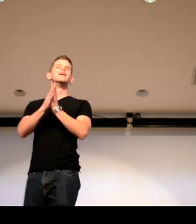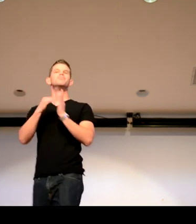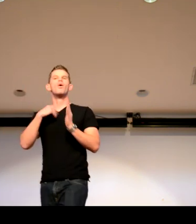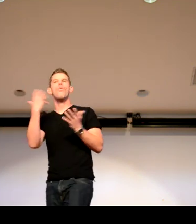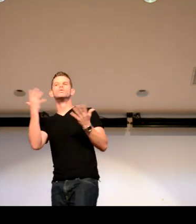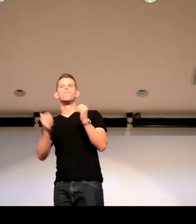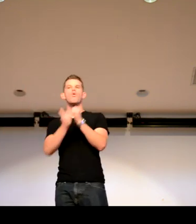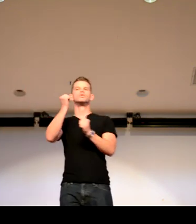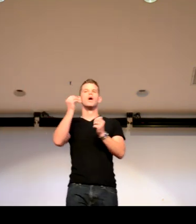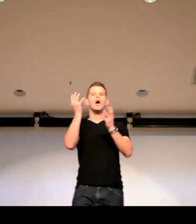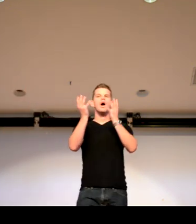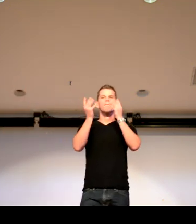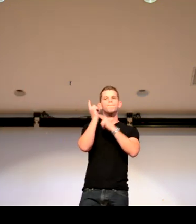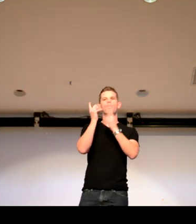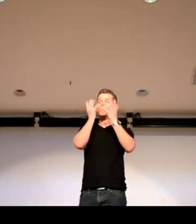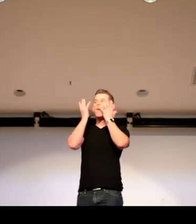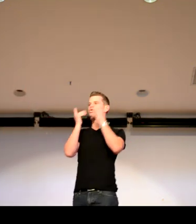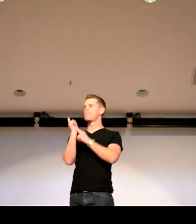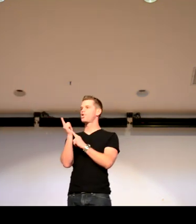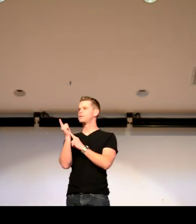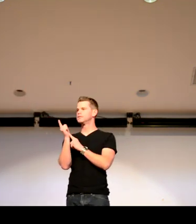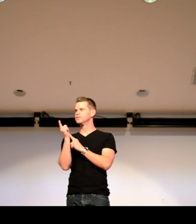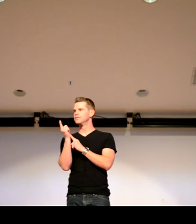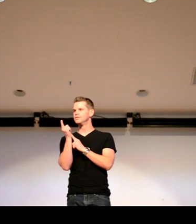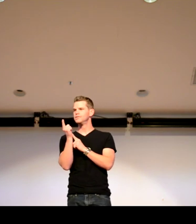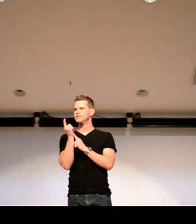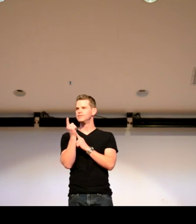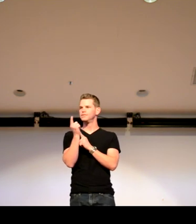Okay, you just asked me the most embarrassing moment.